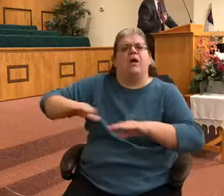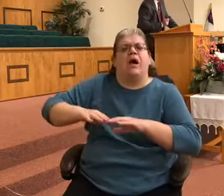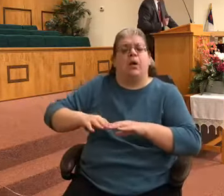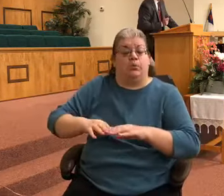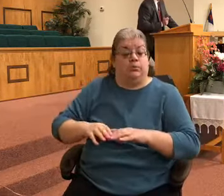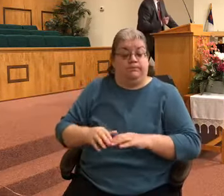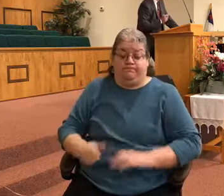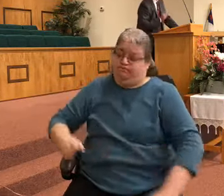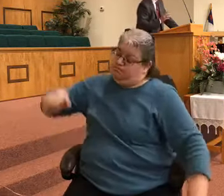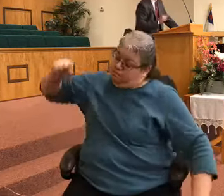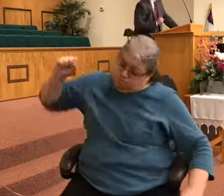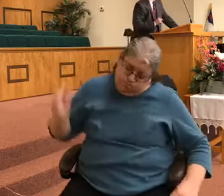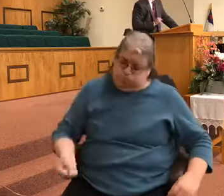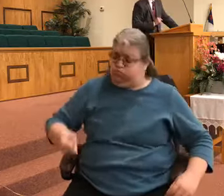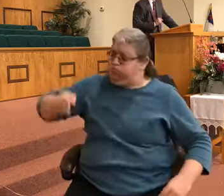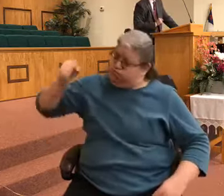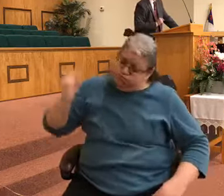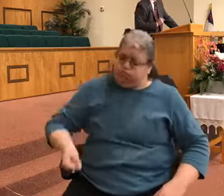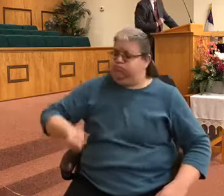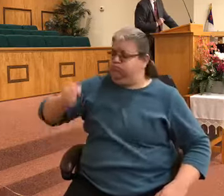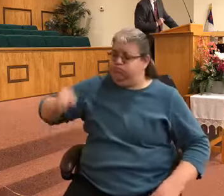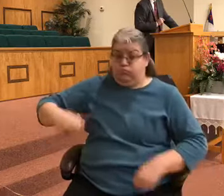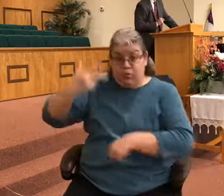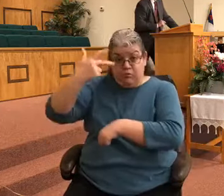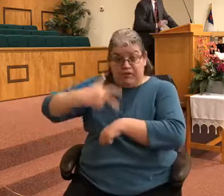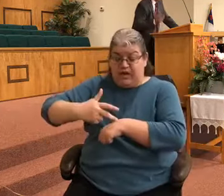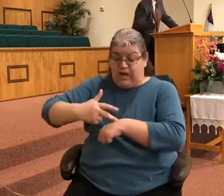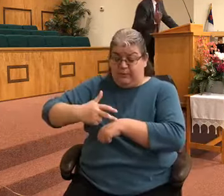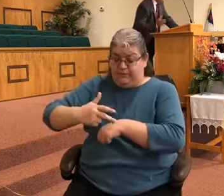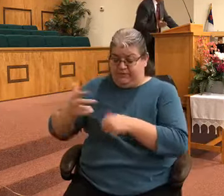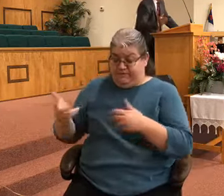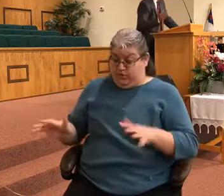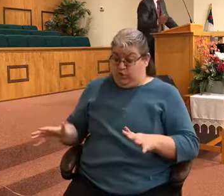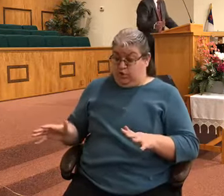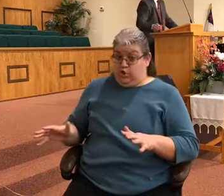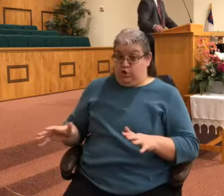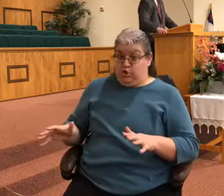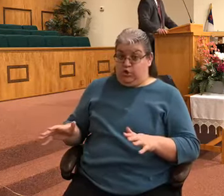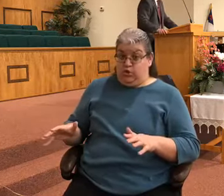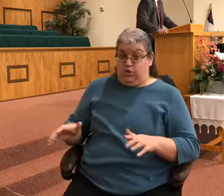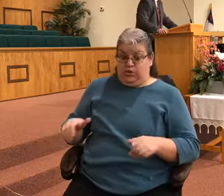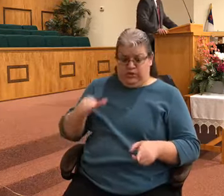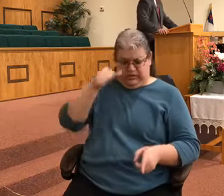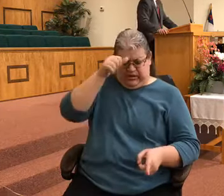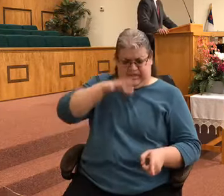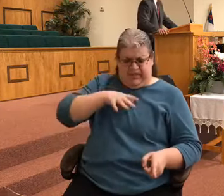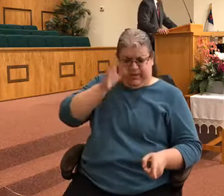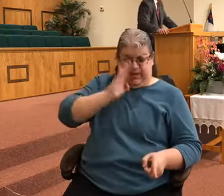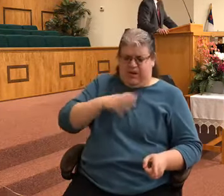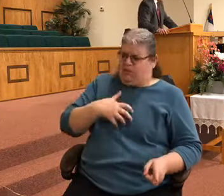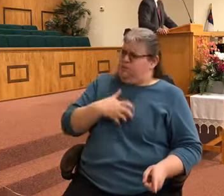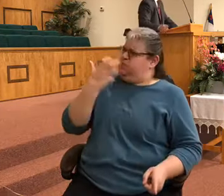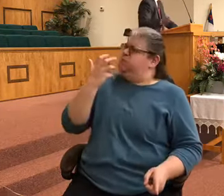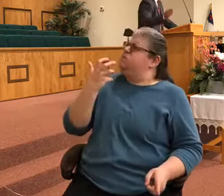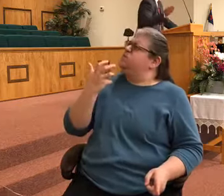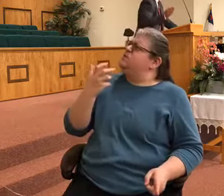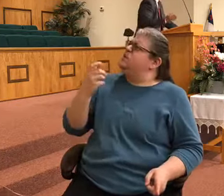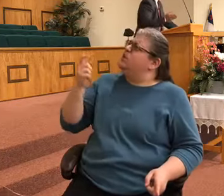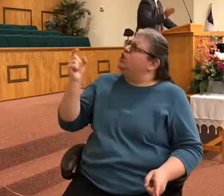thrice and stayed. And the man of God was wroth with him and said, Thou shouldest have smitten